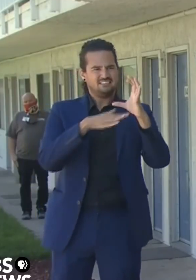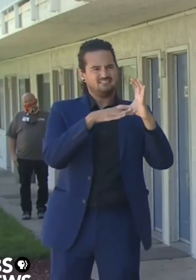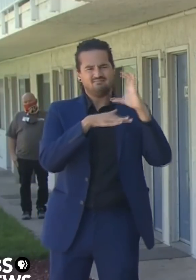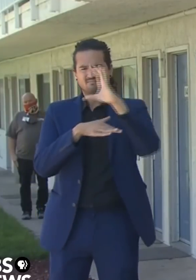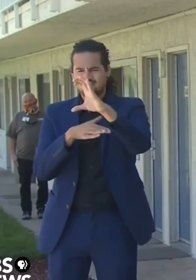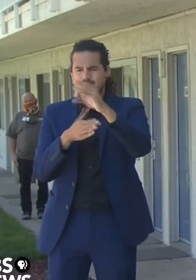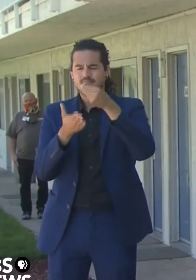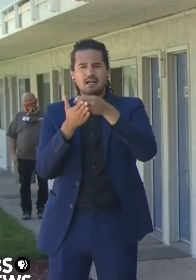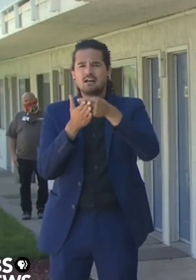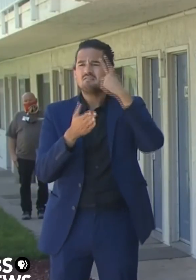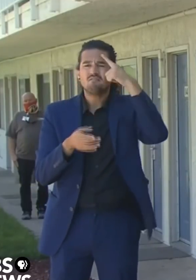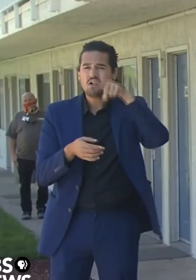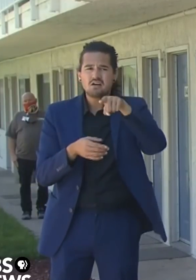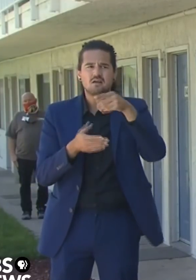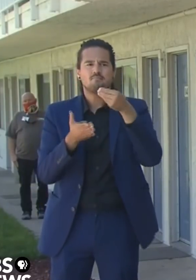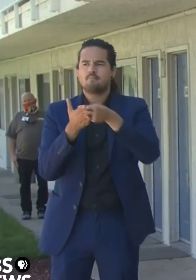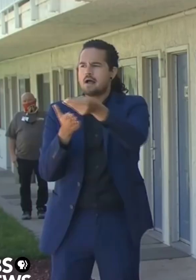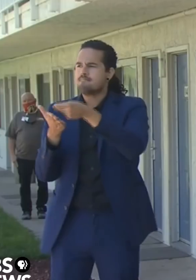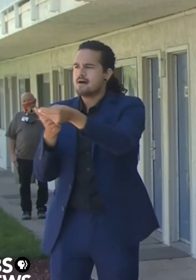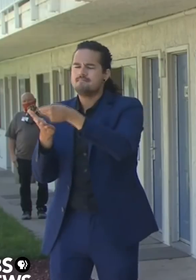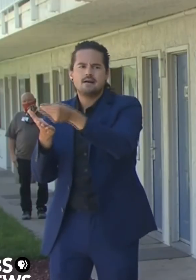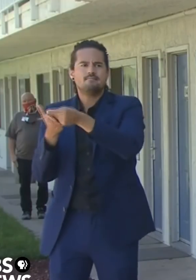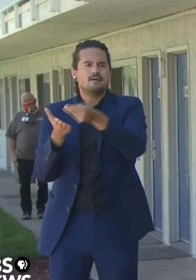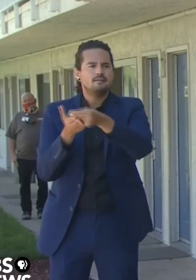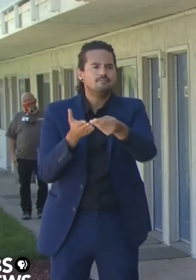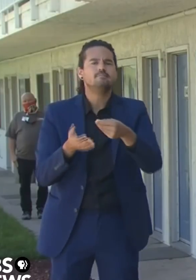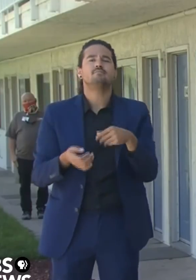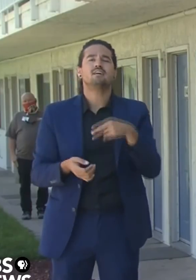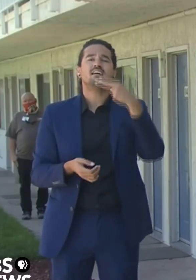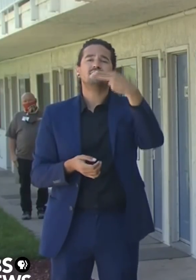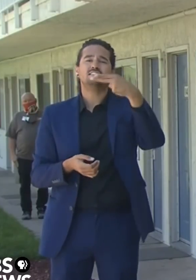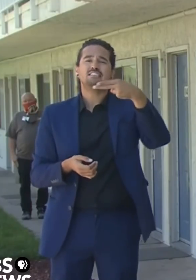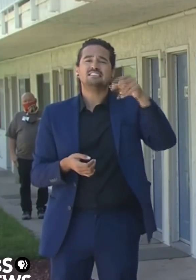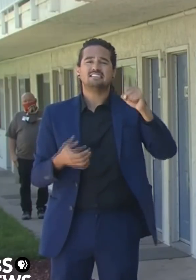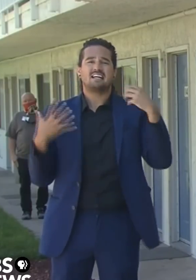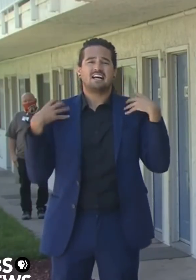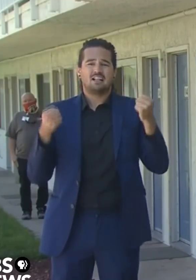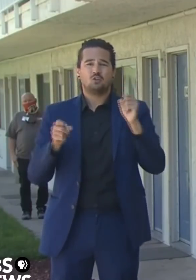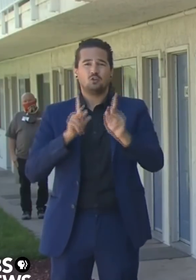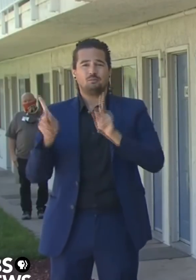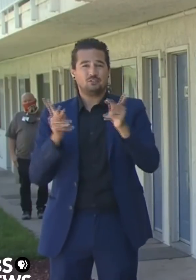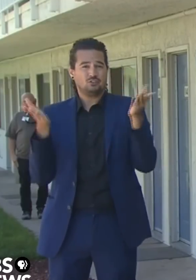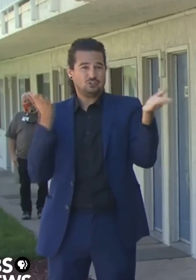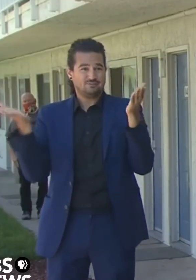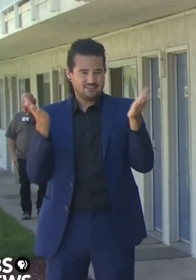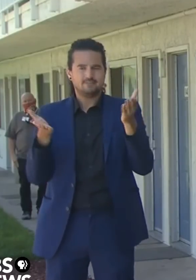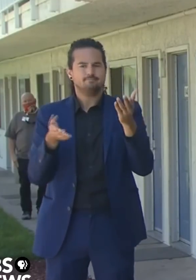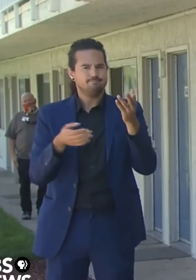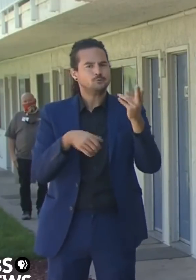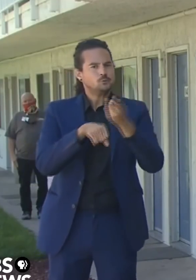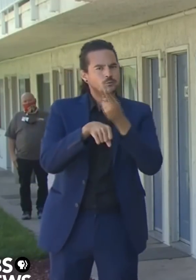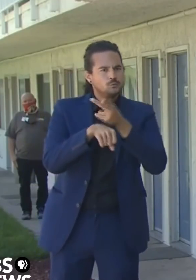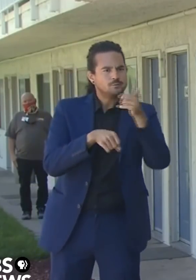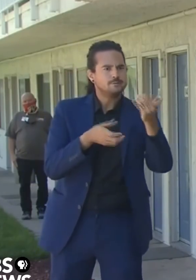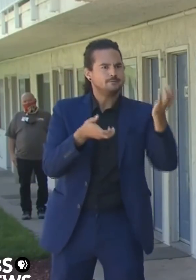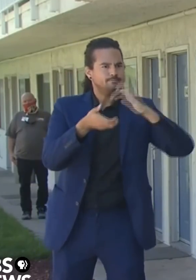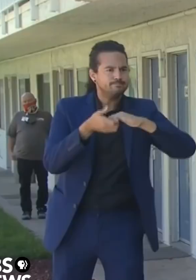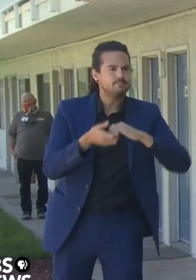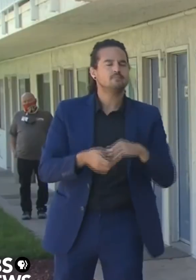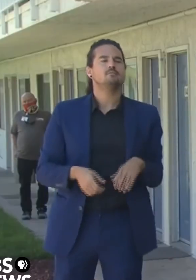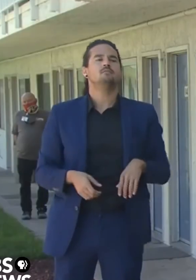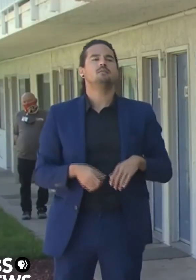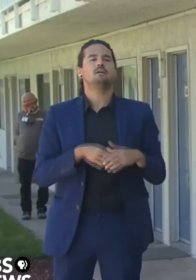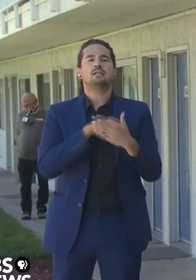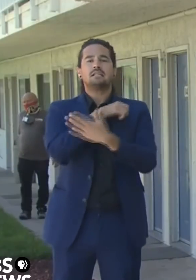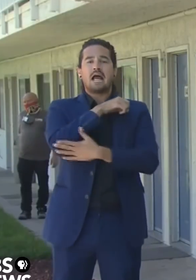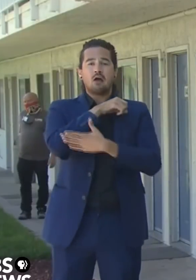teams for the counties and cities to procure assets like this $550,000,000. We also